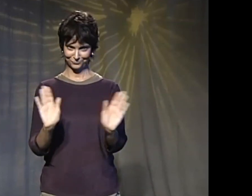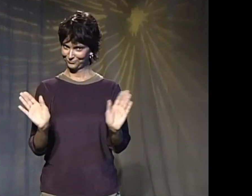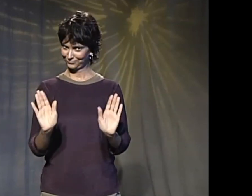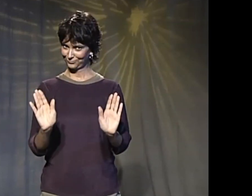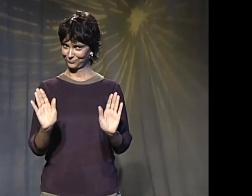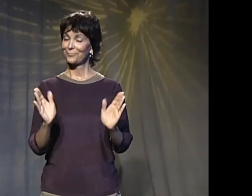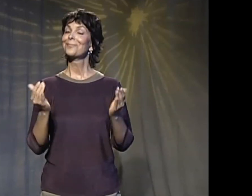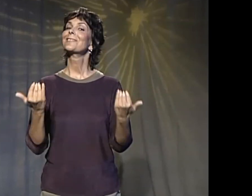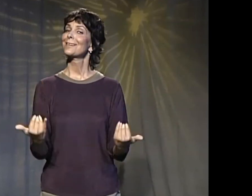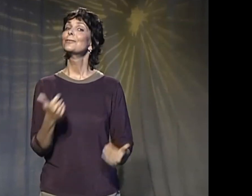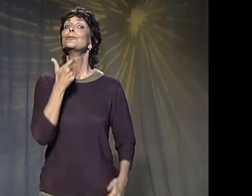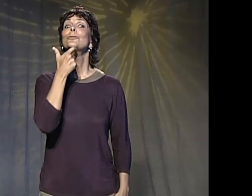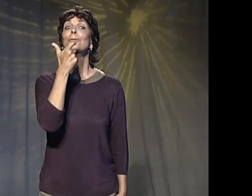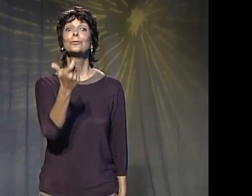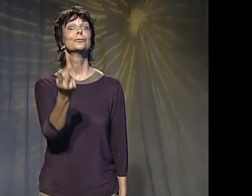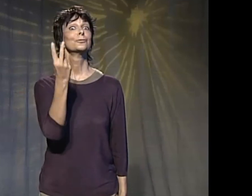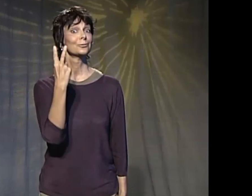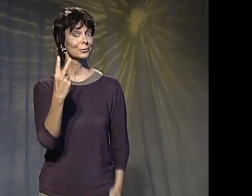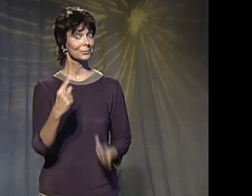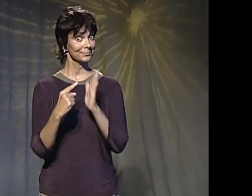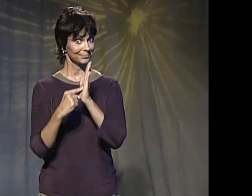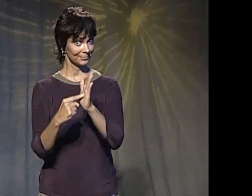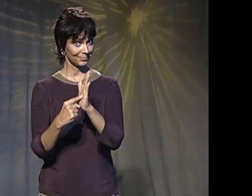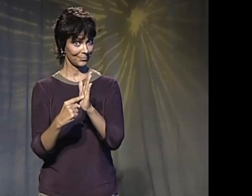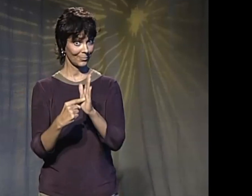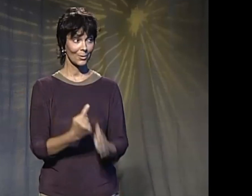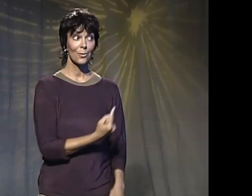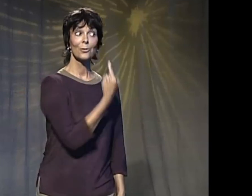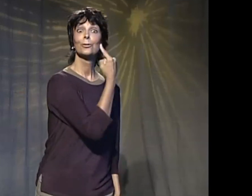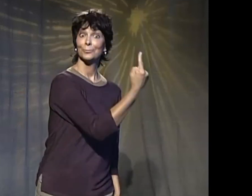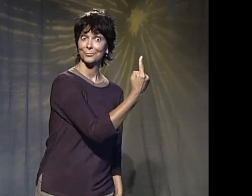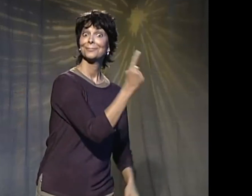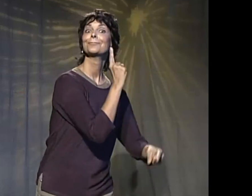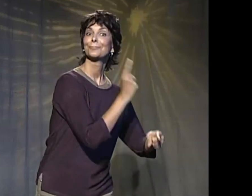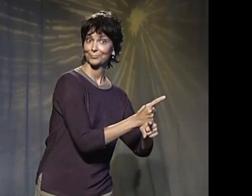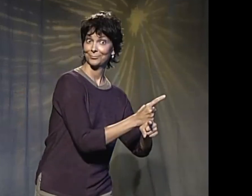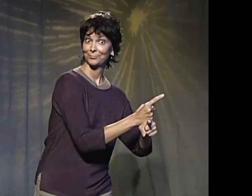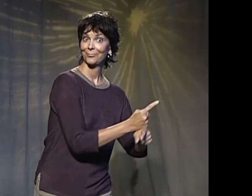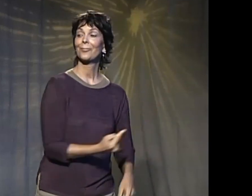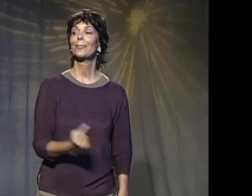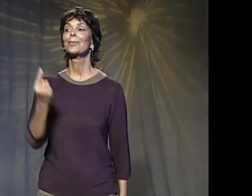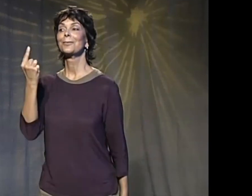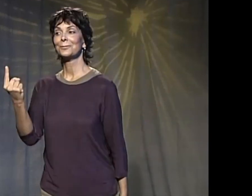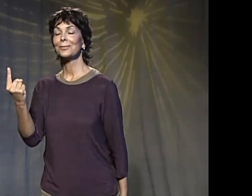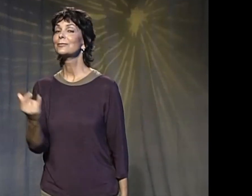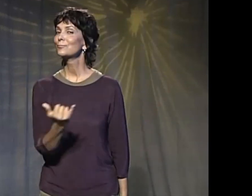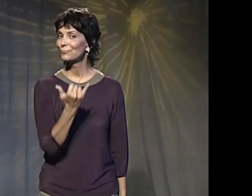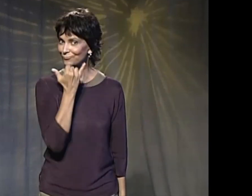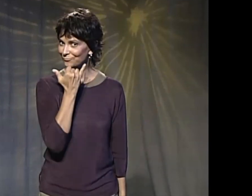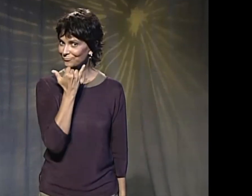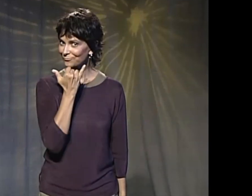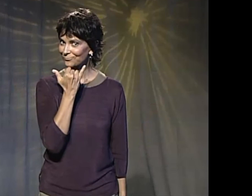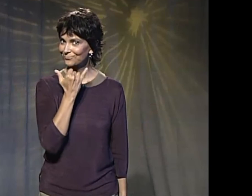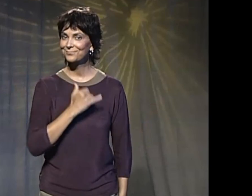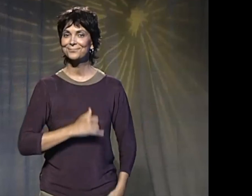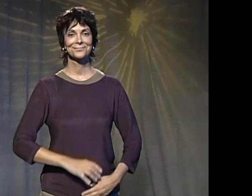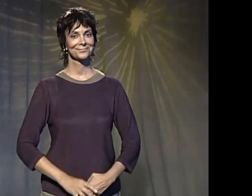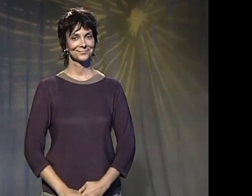Don't do that. So now watch these two examples. One is correct. And one is wrong. Oh, see that